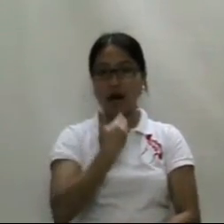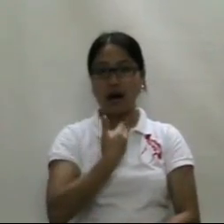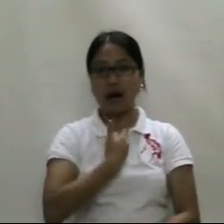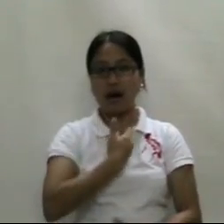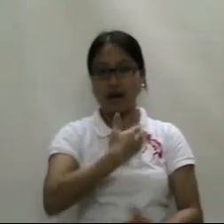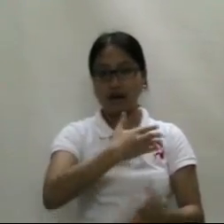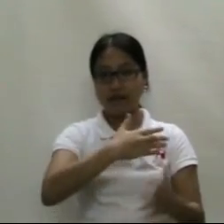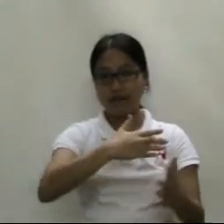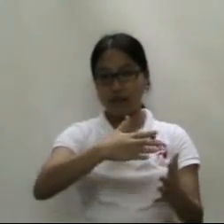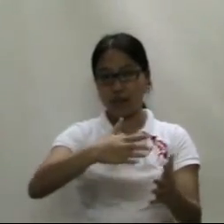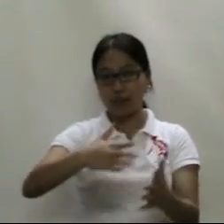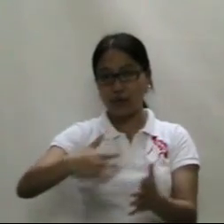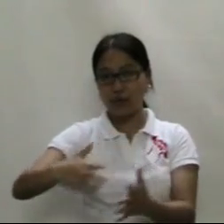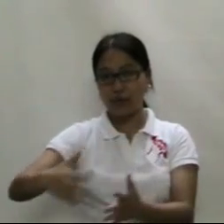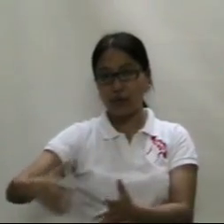put on?